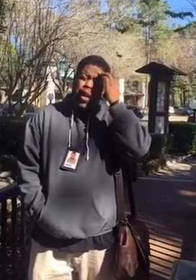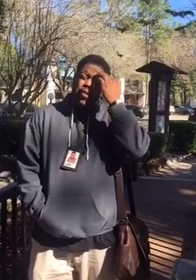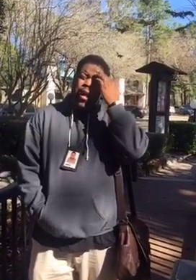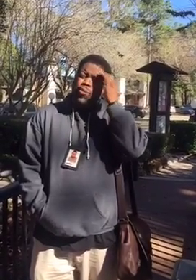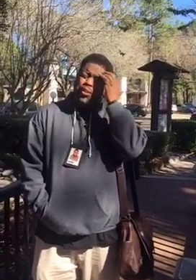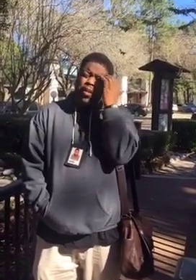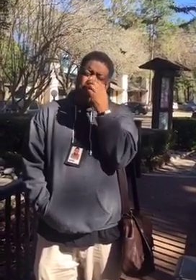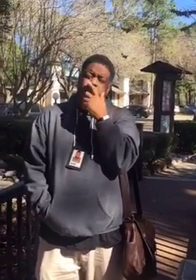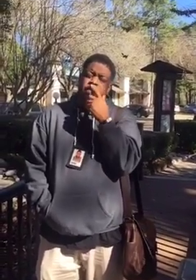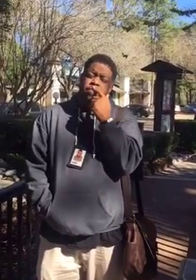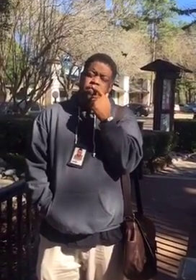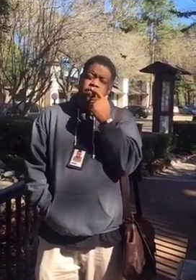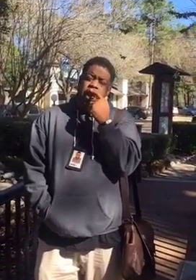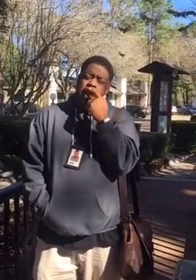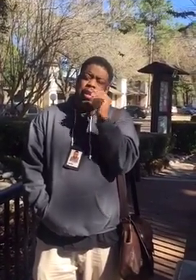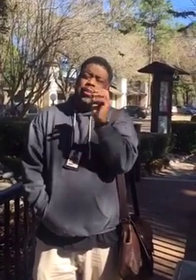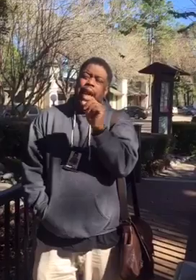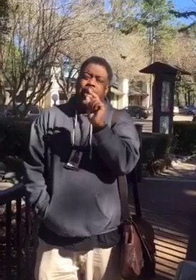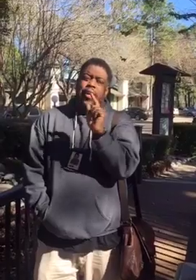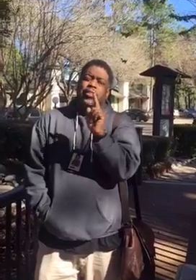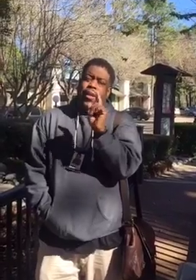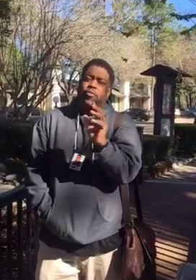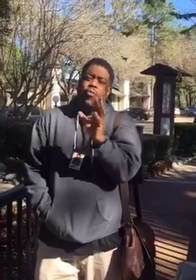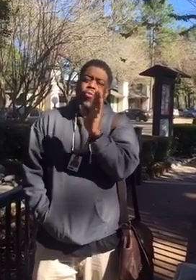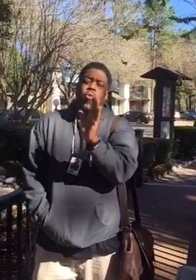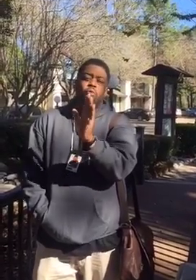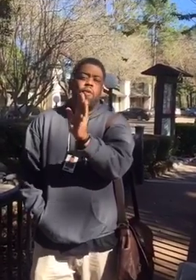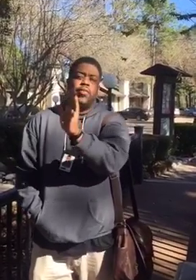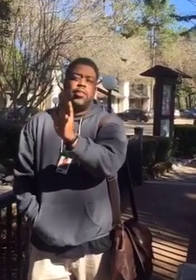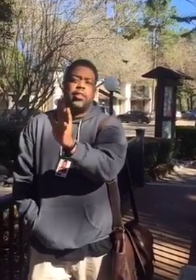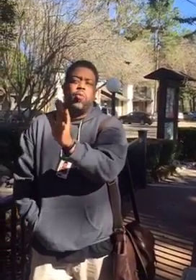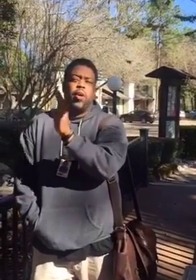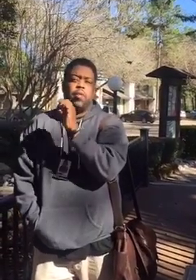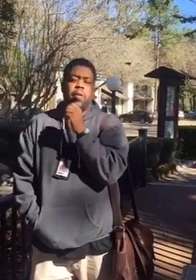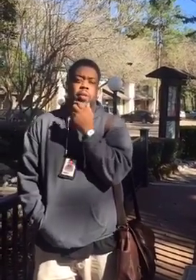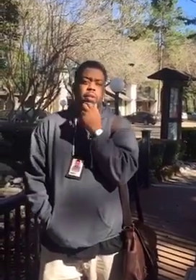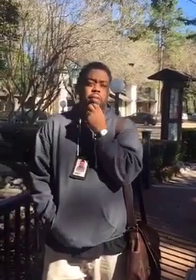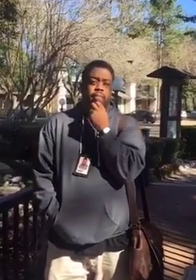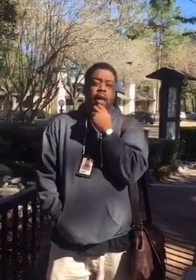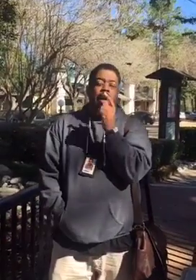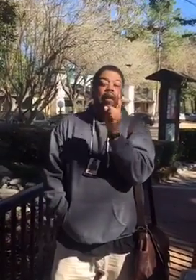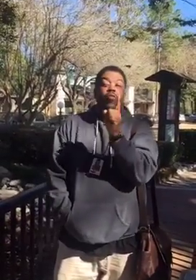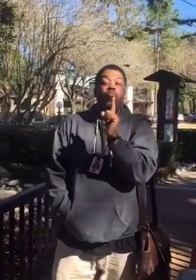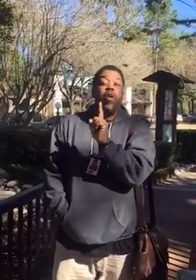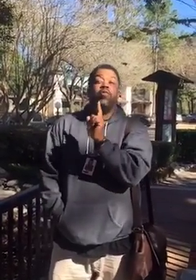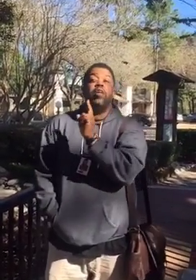psyche. And he's saying that it's natural. You are going to see what other people are doing. And you will